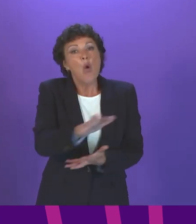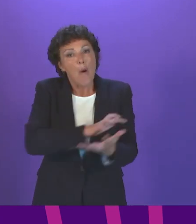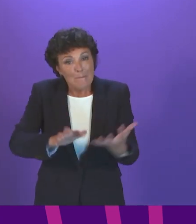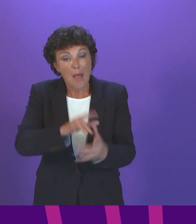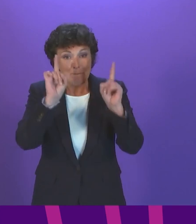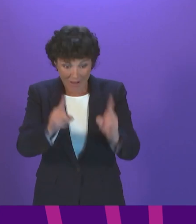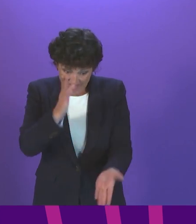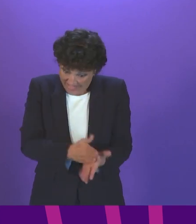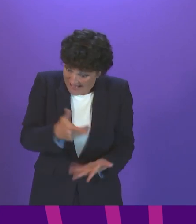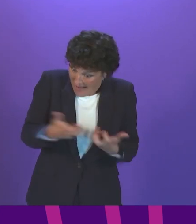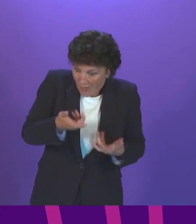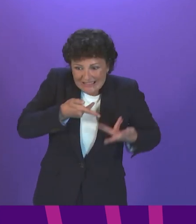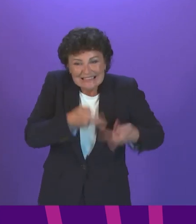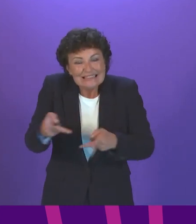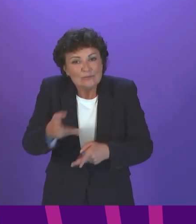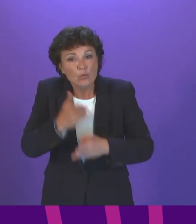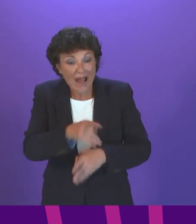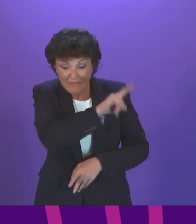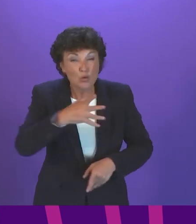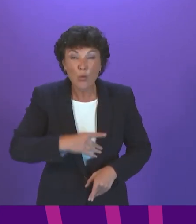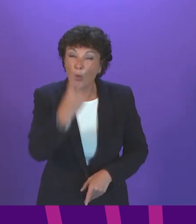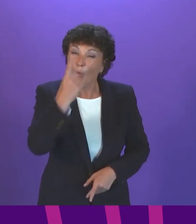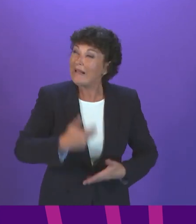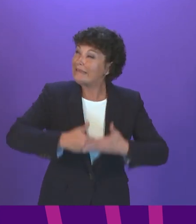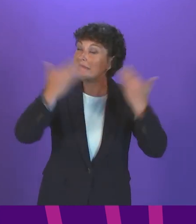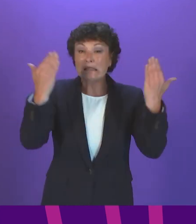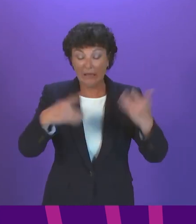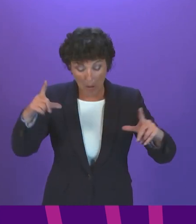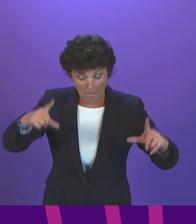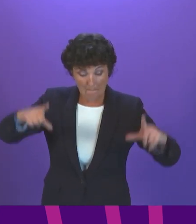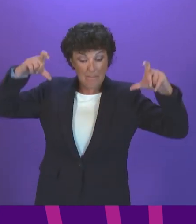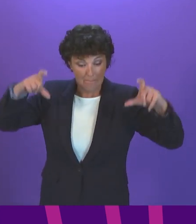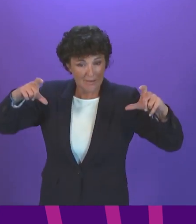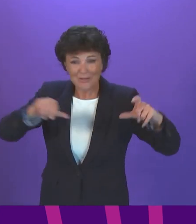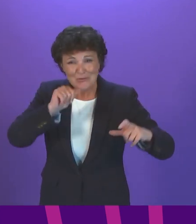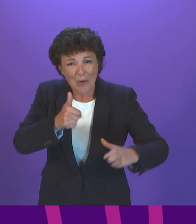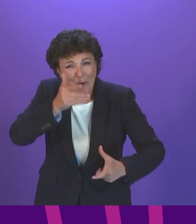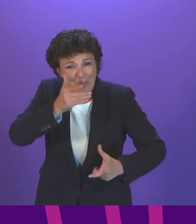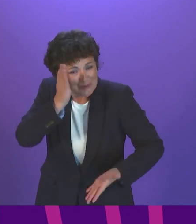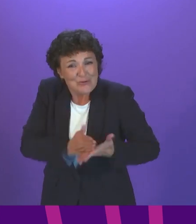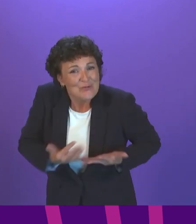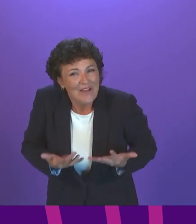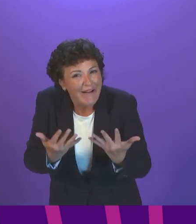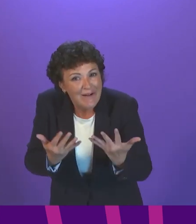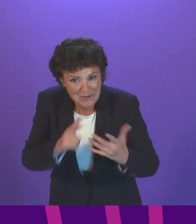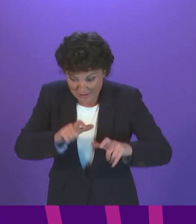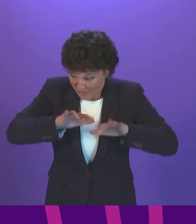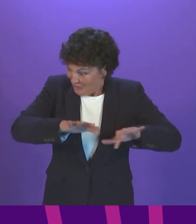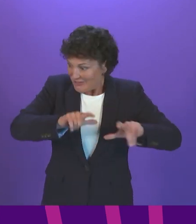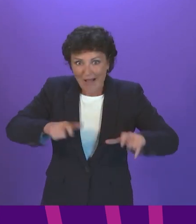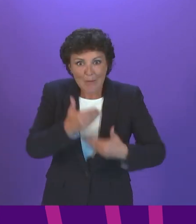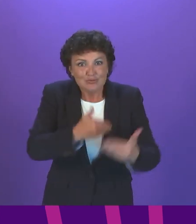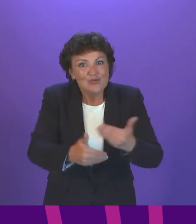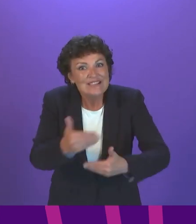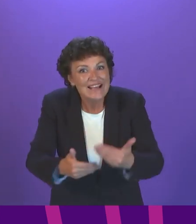you report at a snapshot date, there are many cases that are still in process. So it